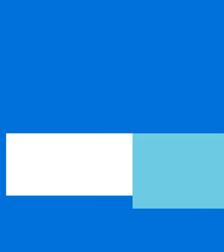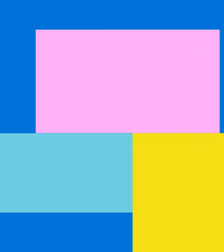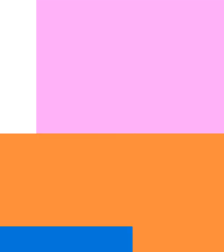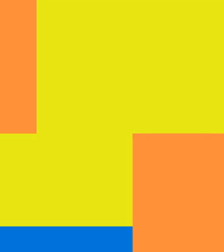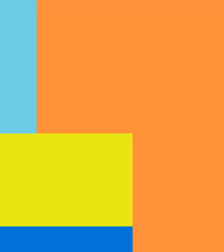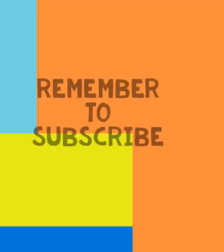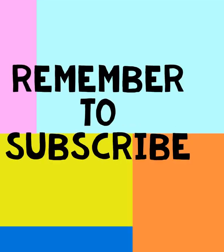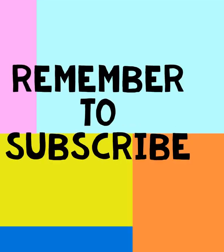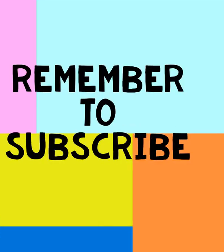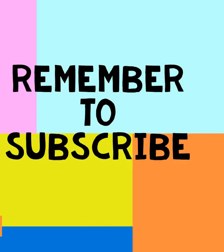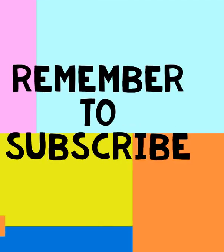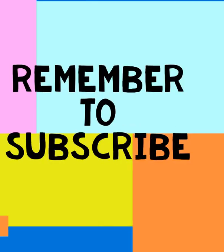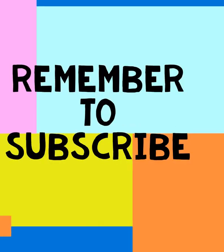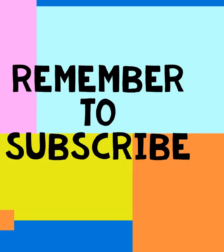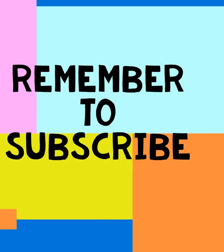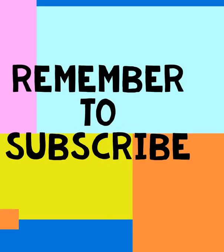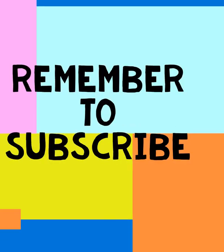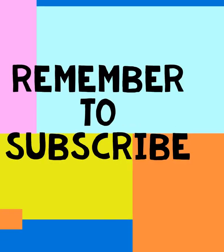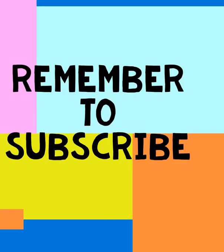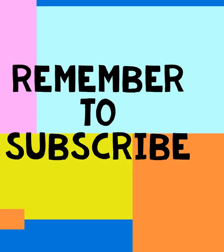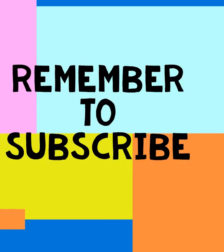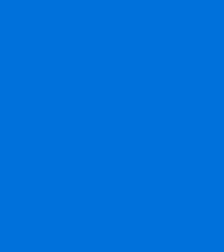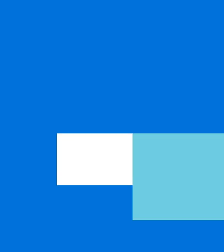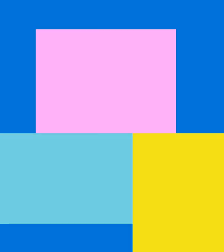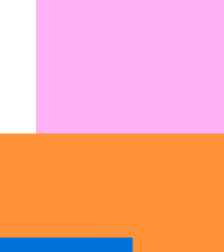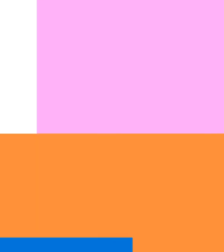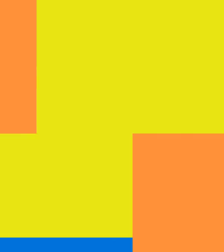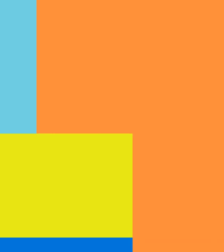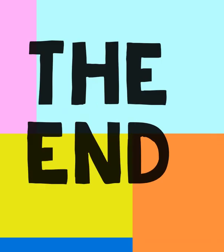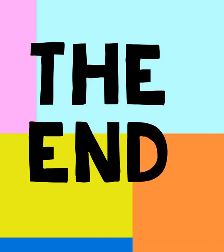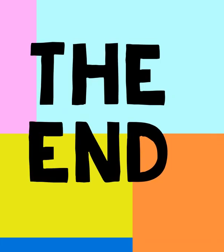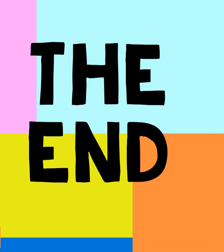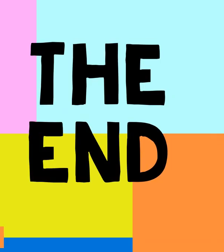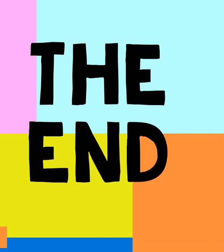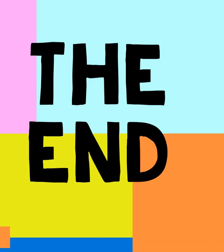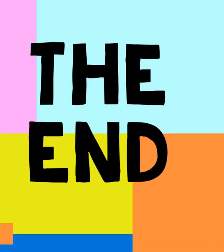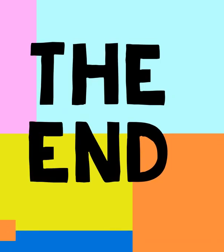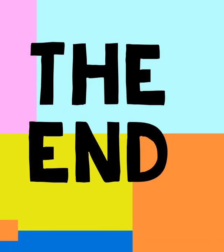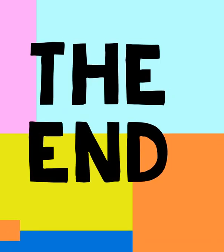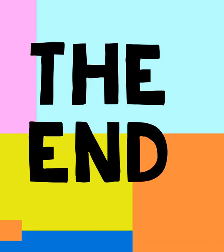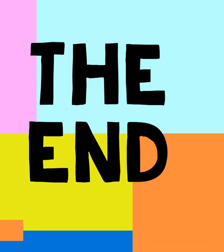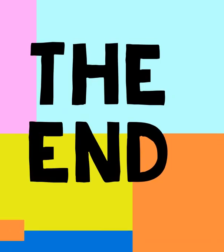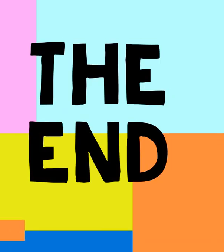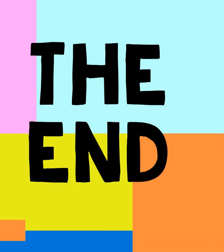This The lion fell thejęs King about the funnyESSEN. The Thank